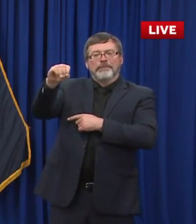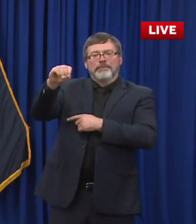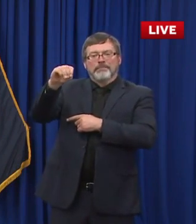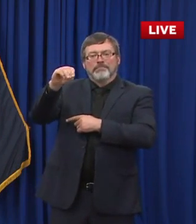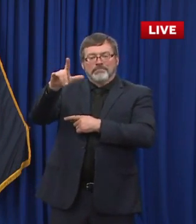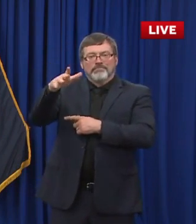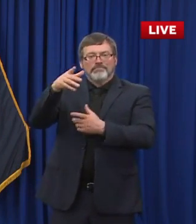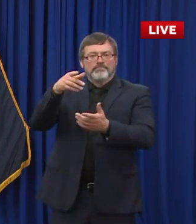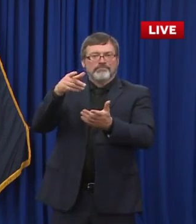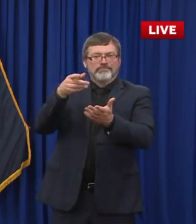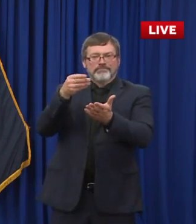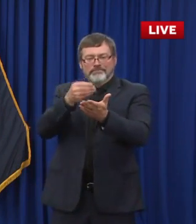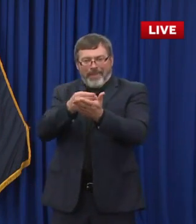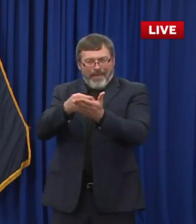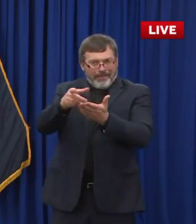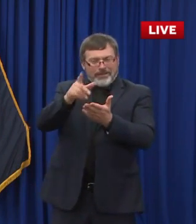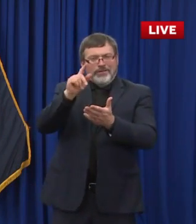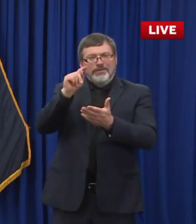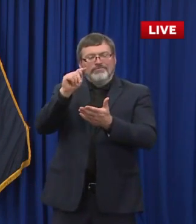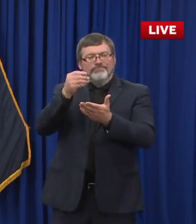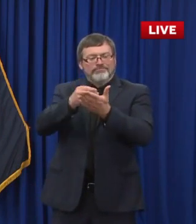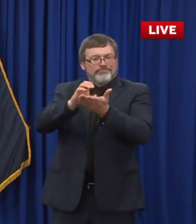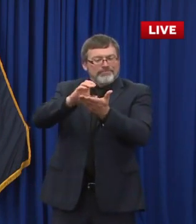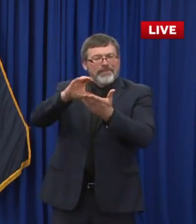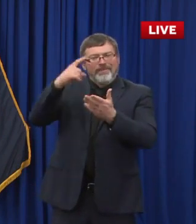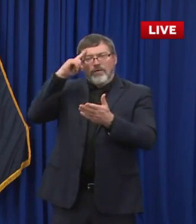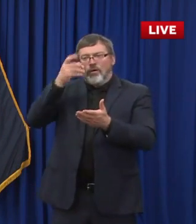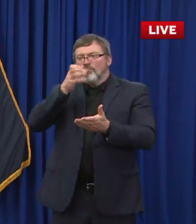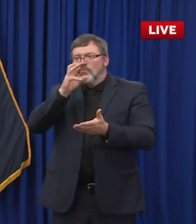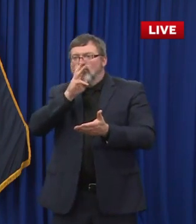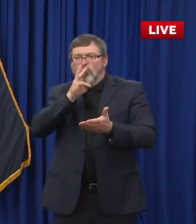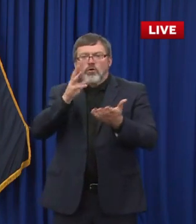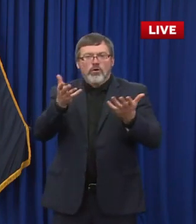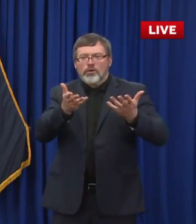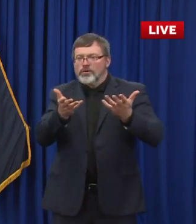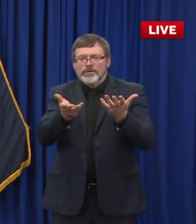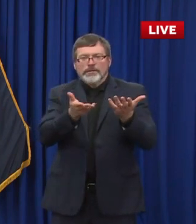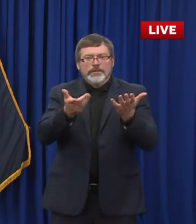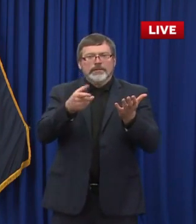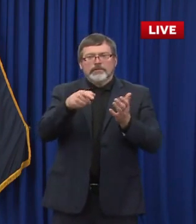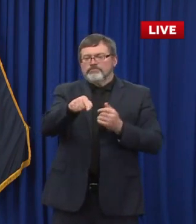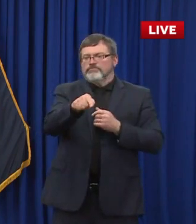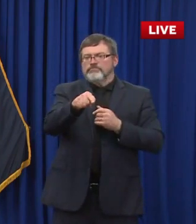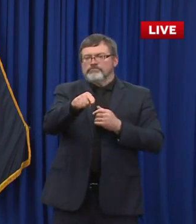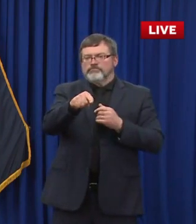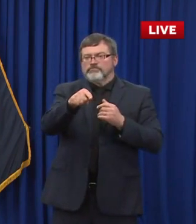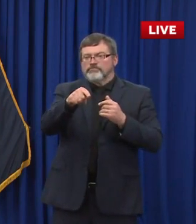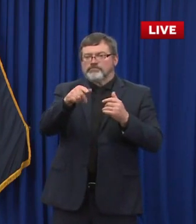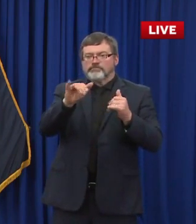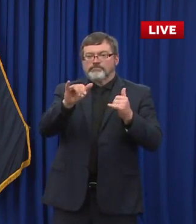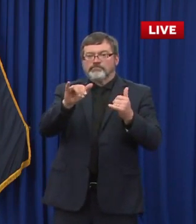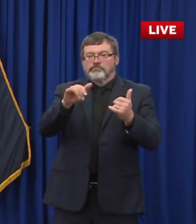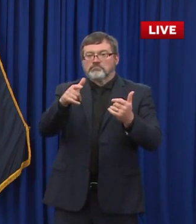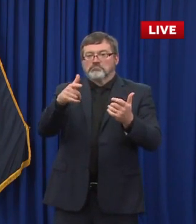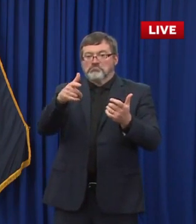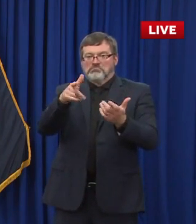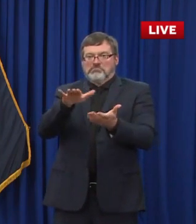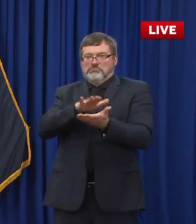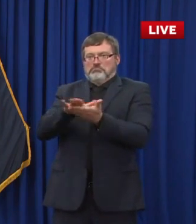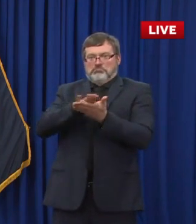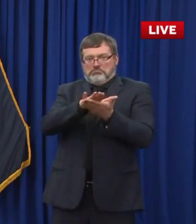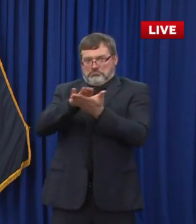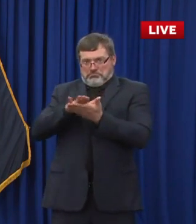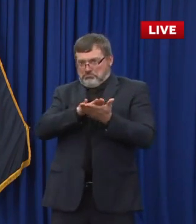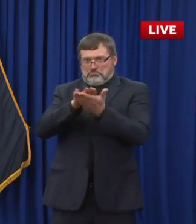Chuck Morse has done a great job and he's really led the biggest clean drinking water investments in the state's history over the past two